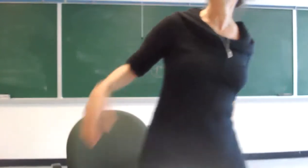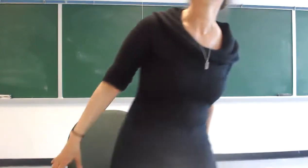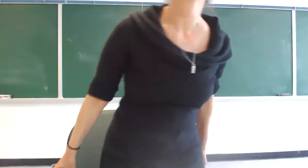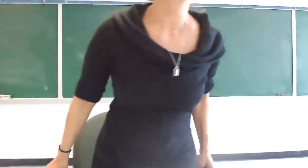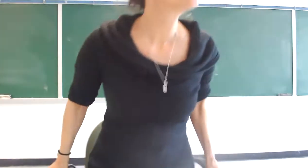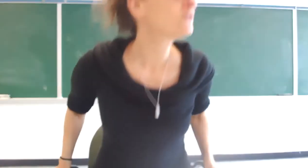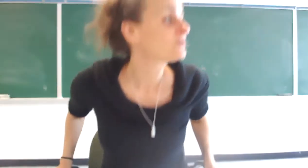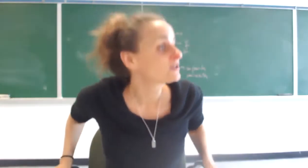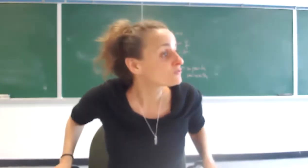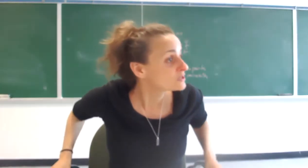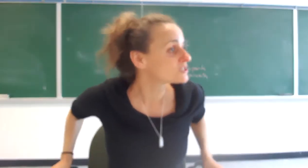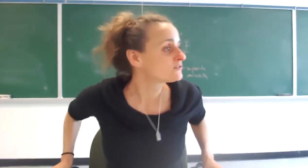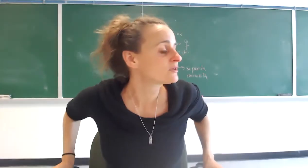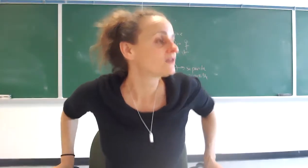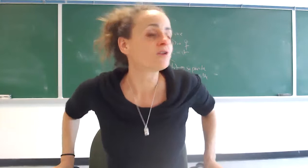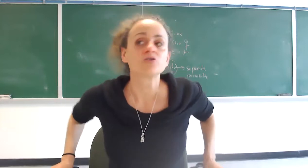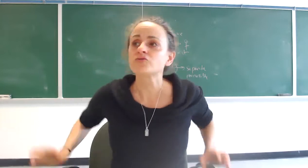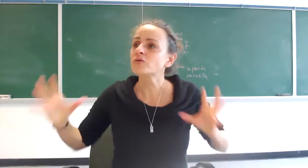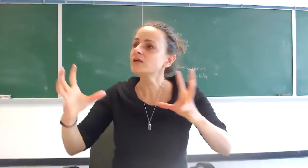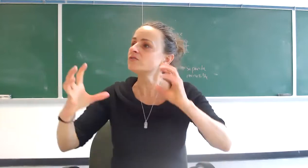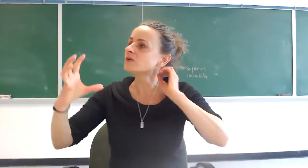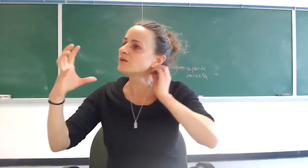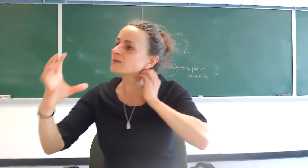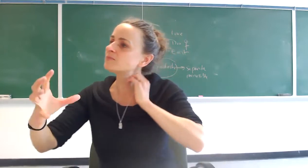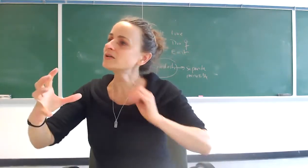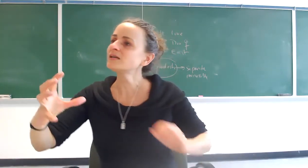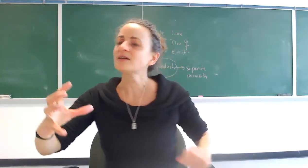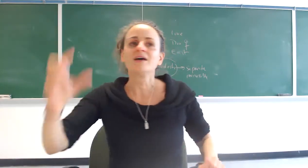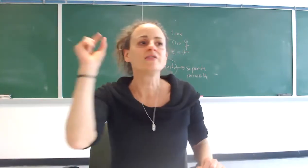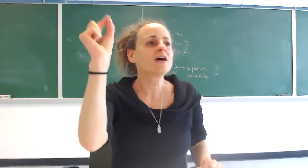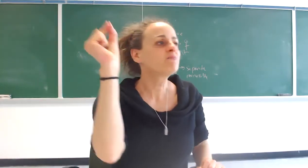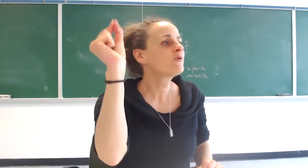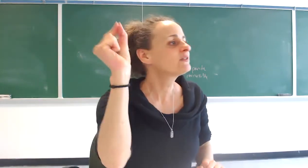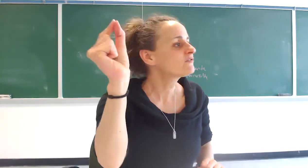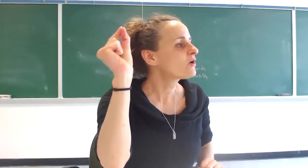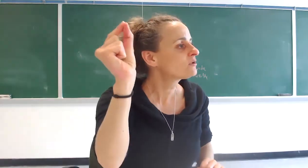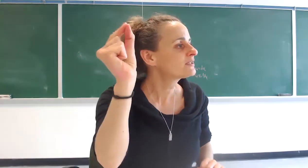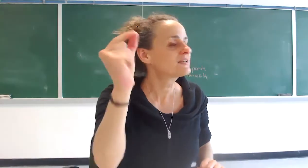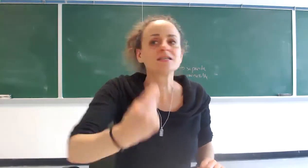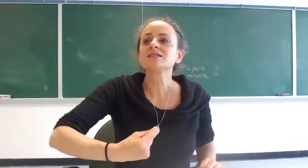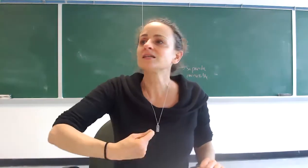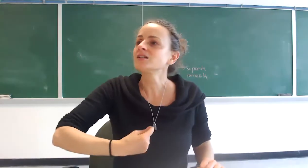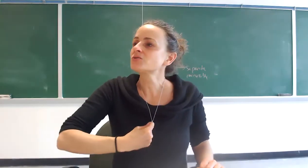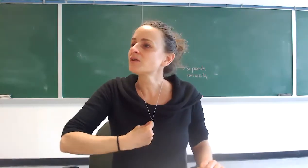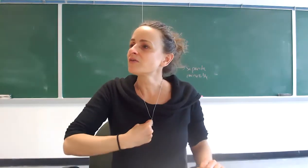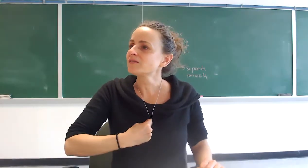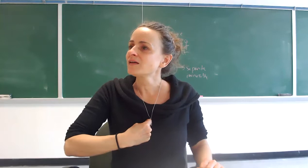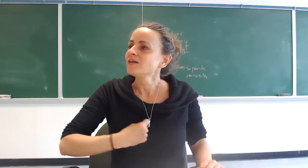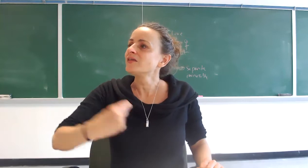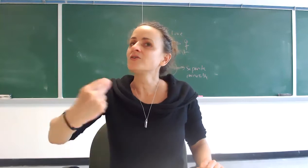cannot touch it you cannot reach it you cannot control it you cannot manipulate it that point of holiness is in each one of us there is